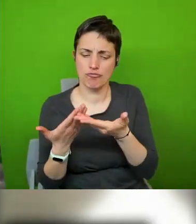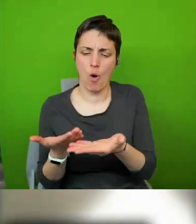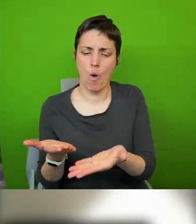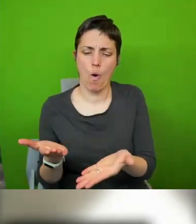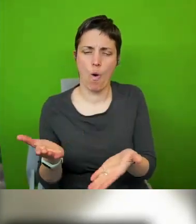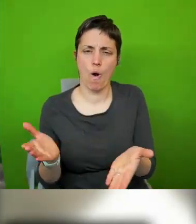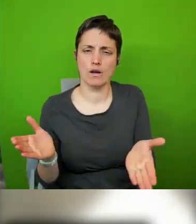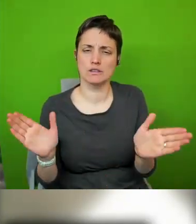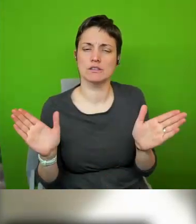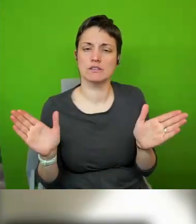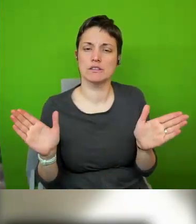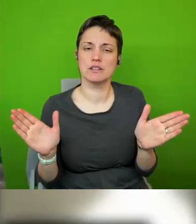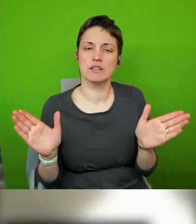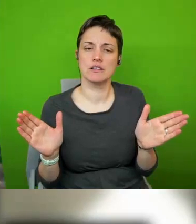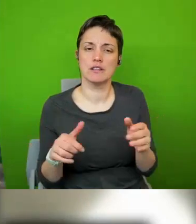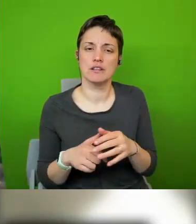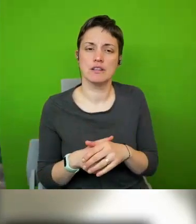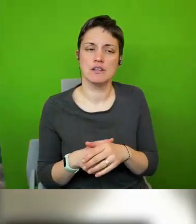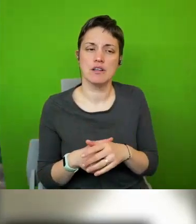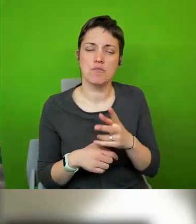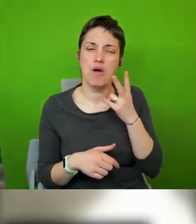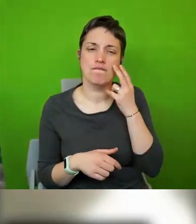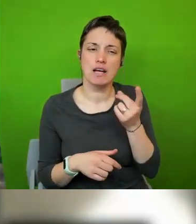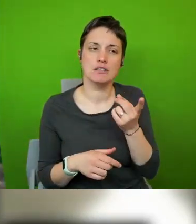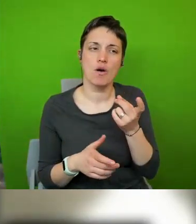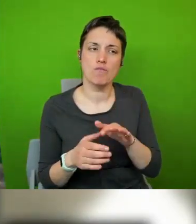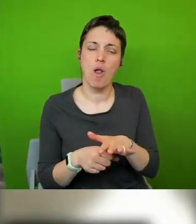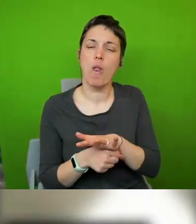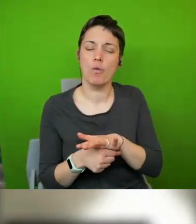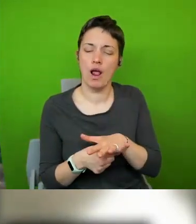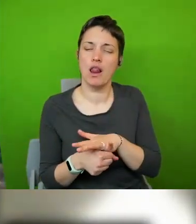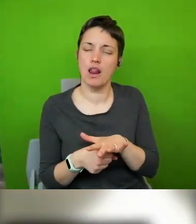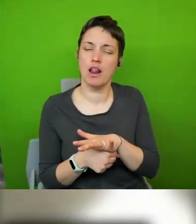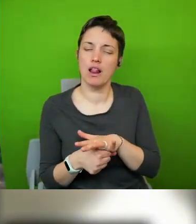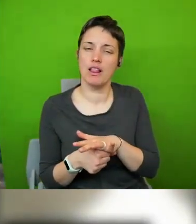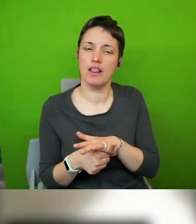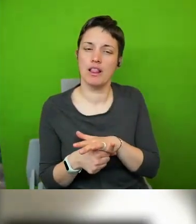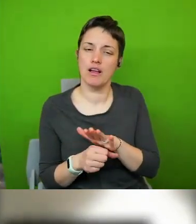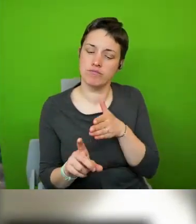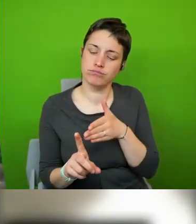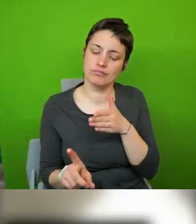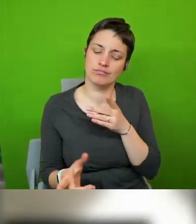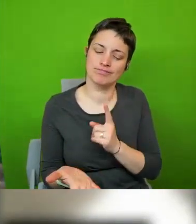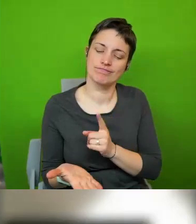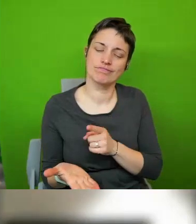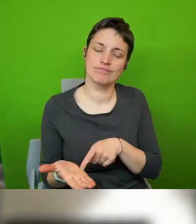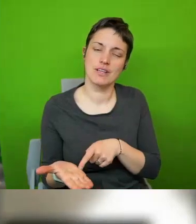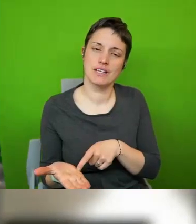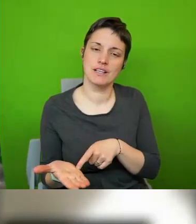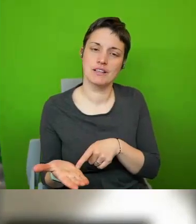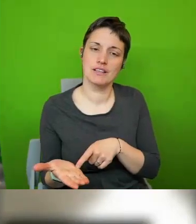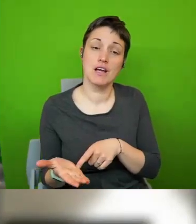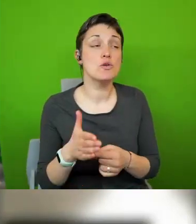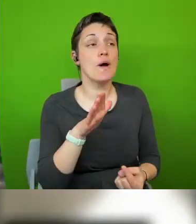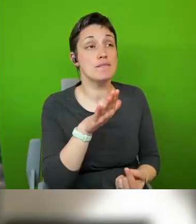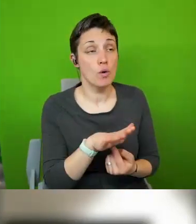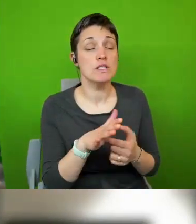udhr by exploring them on the on the local level so importance importance yes but